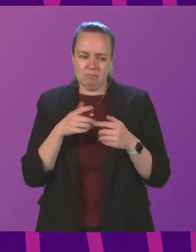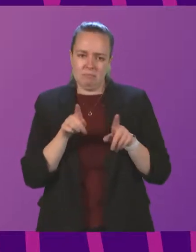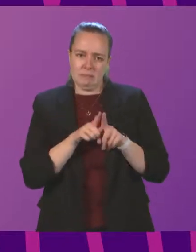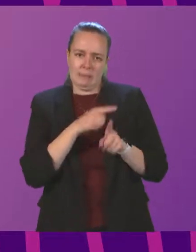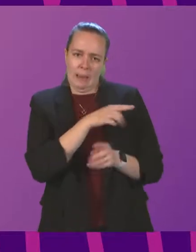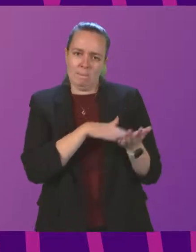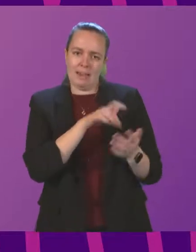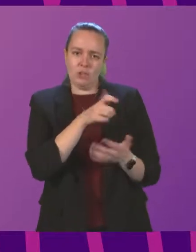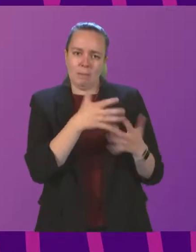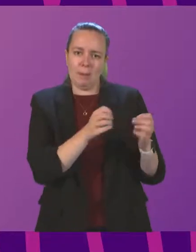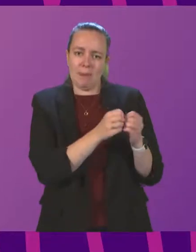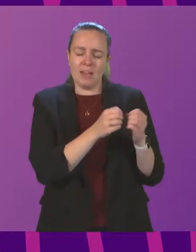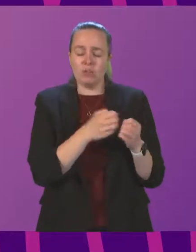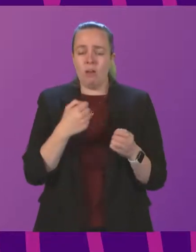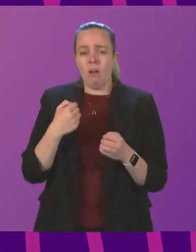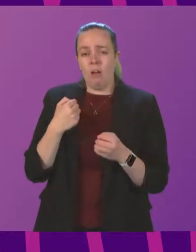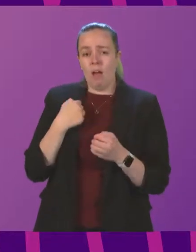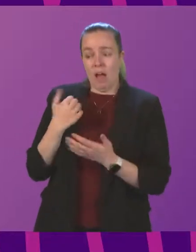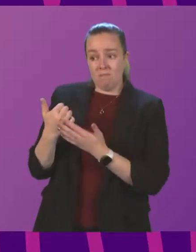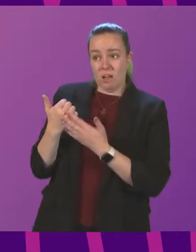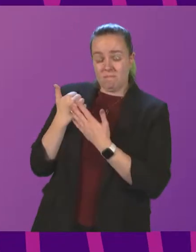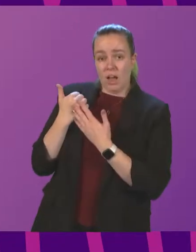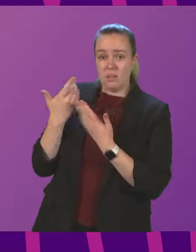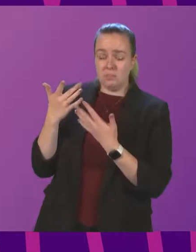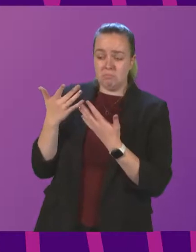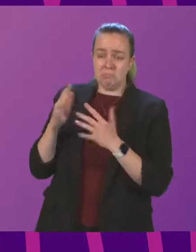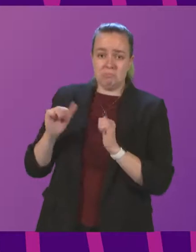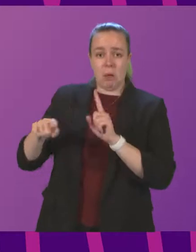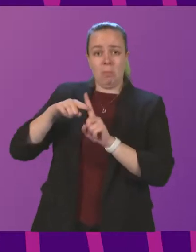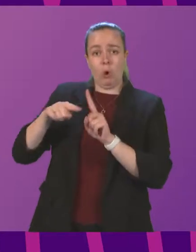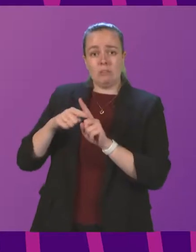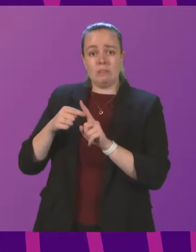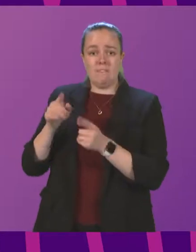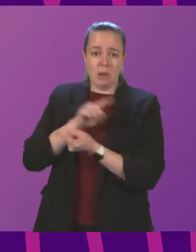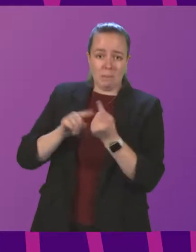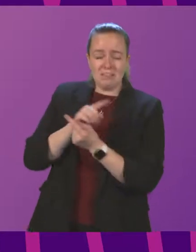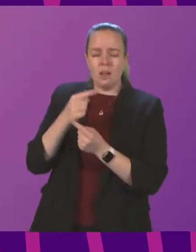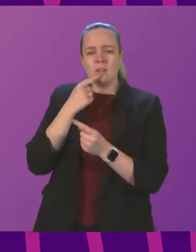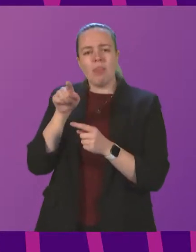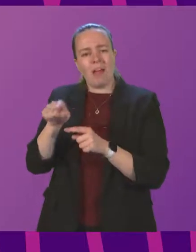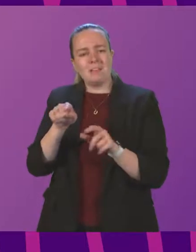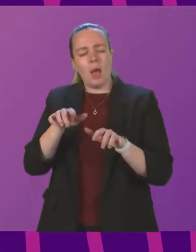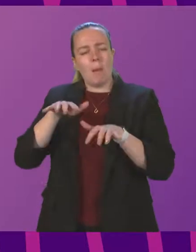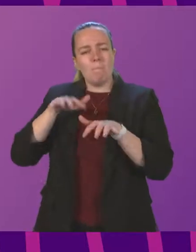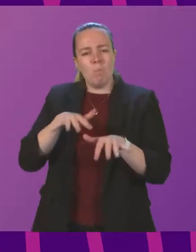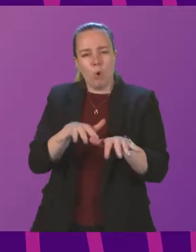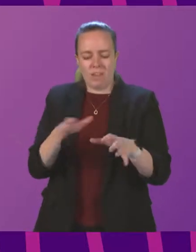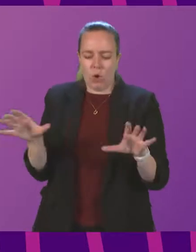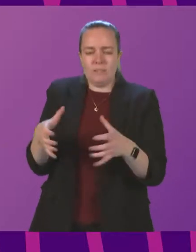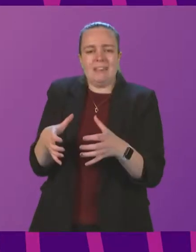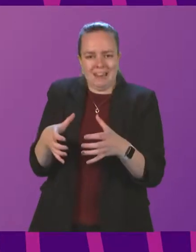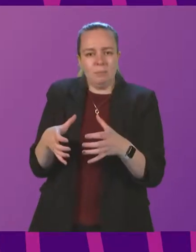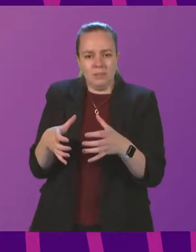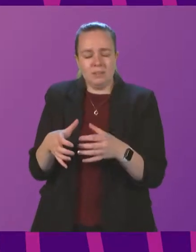has just mentioned. I am advised that it was a very constructive meeting. The police would refer to that as moving containment. They would also say that where they have done this is